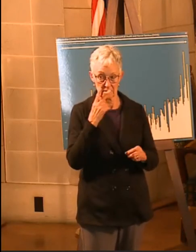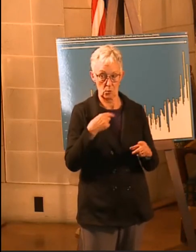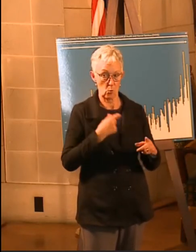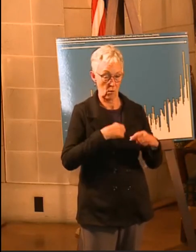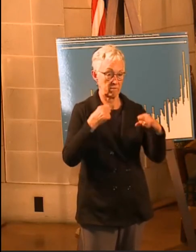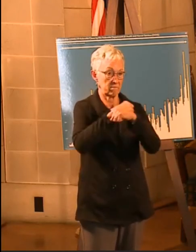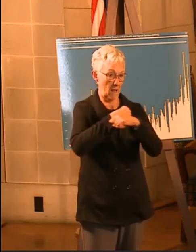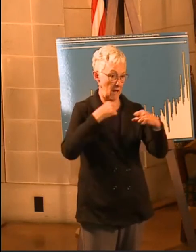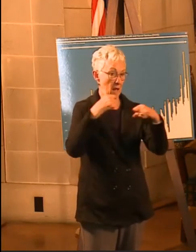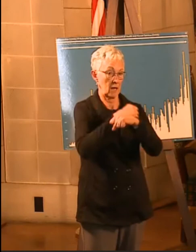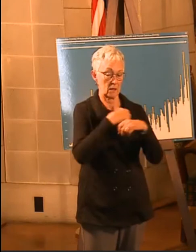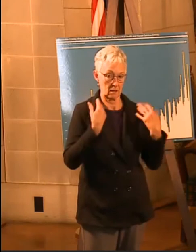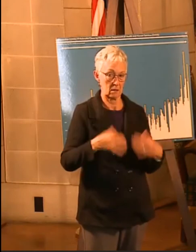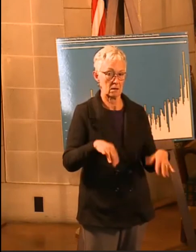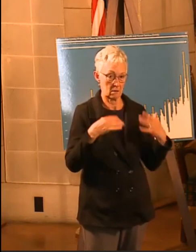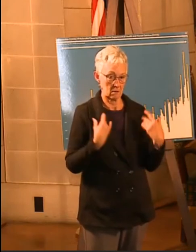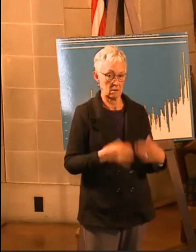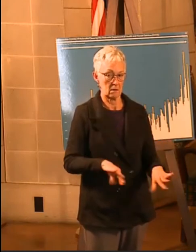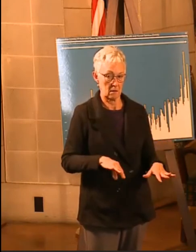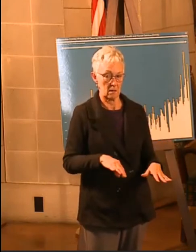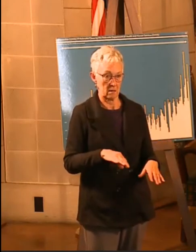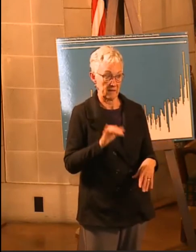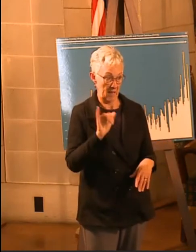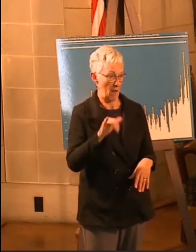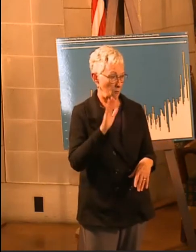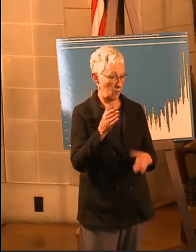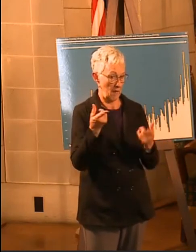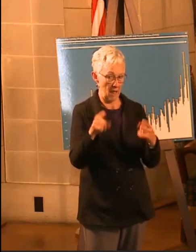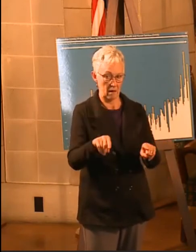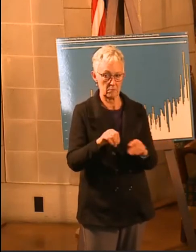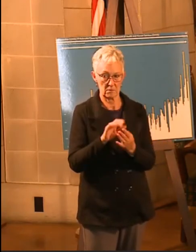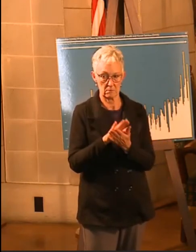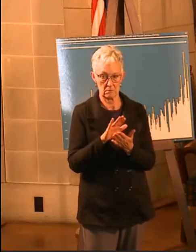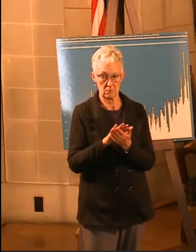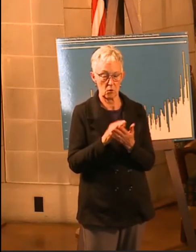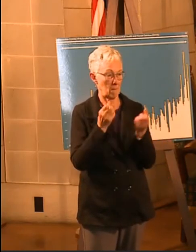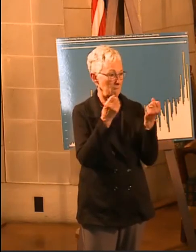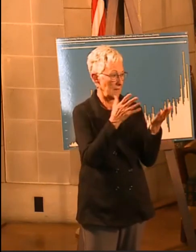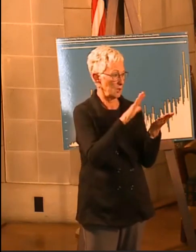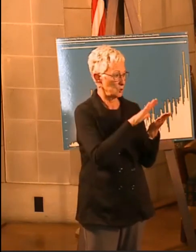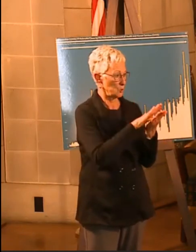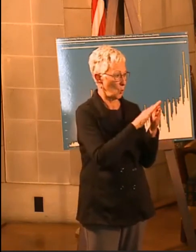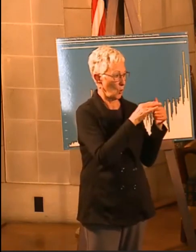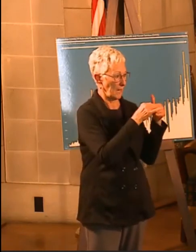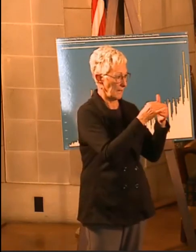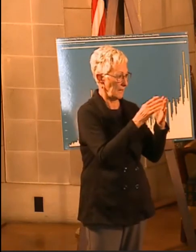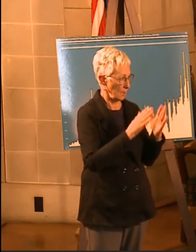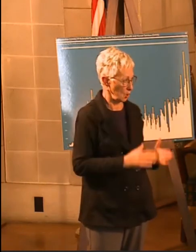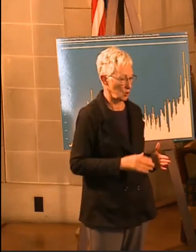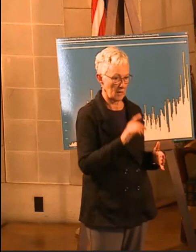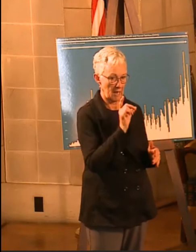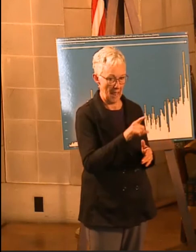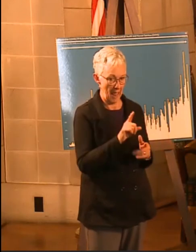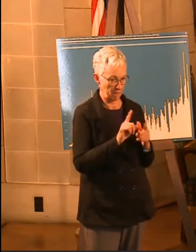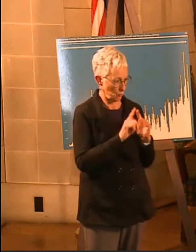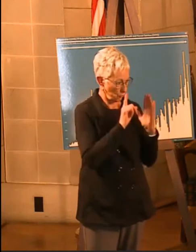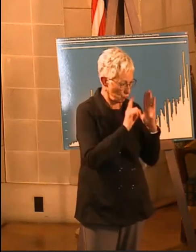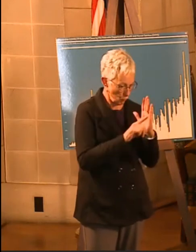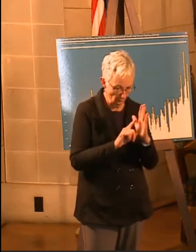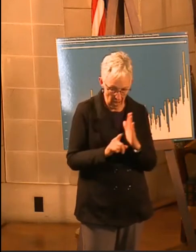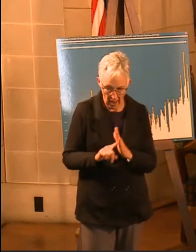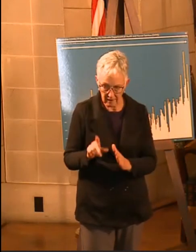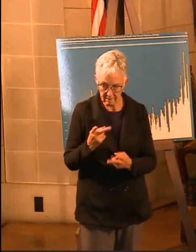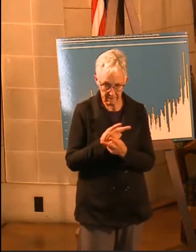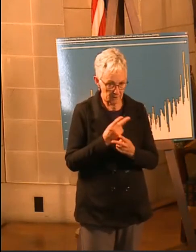now. It's an uphill battle in our schools because many of our school leaders and our teachers are having to help track and understand where